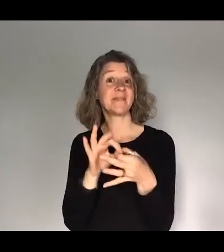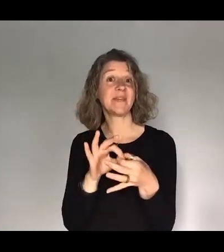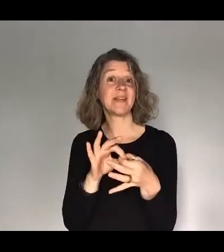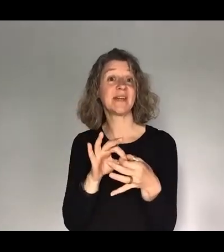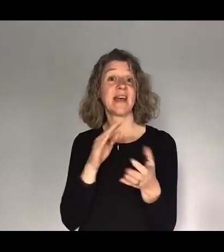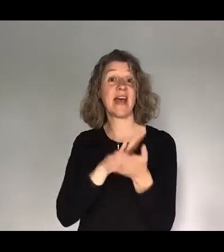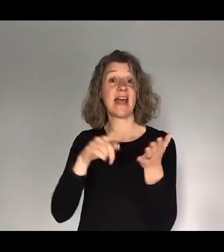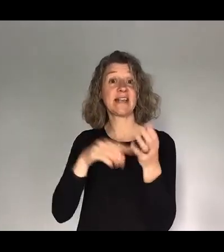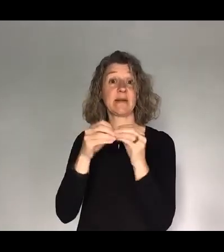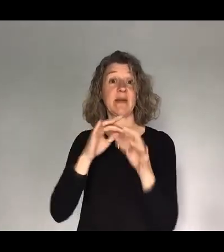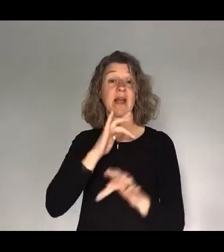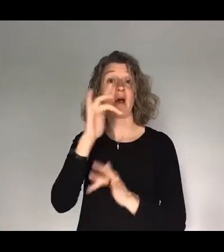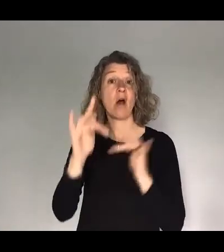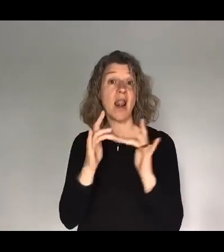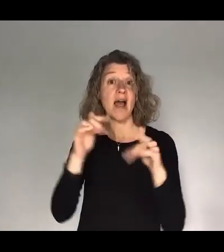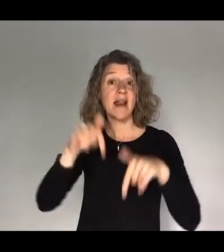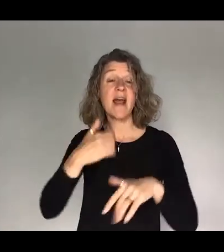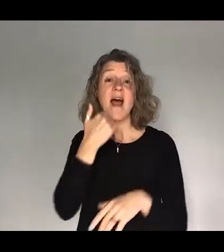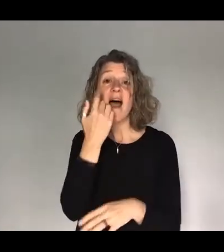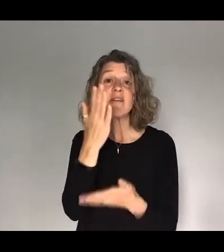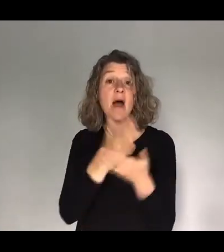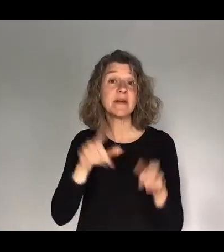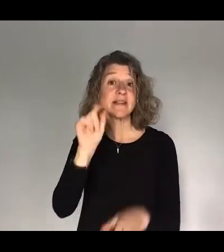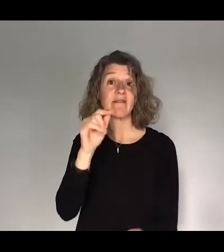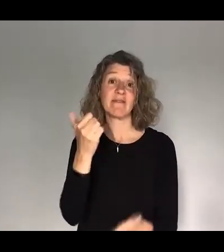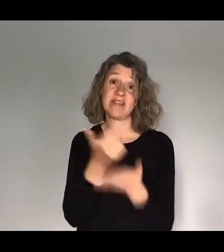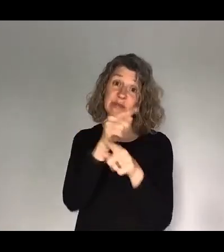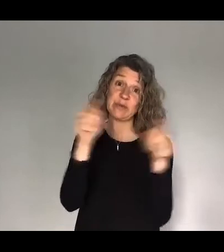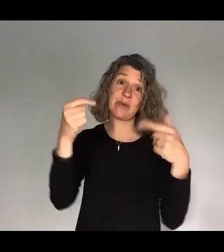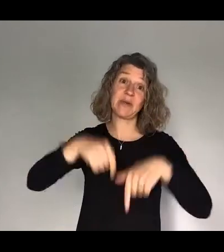every 11.30 on a Sunday morning. It's great to have you with us. It is great to have you with us.